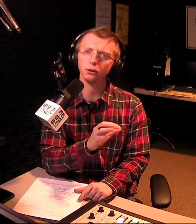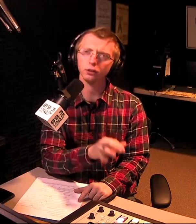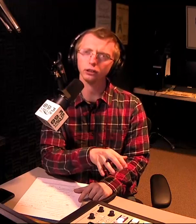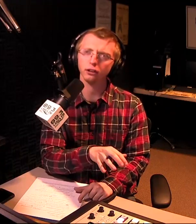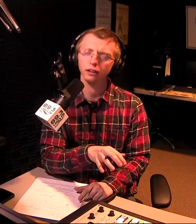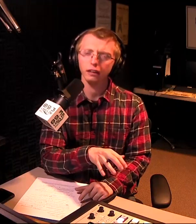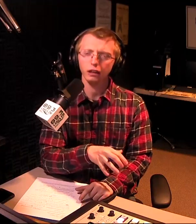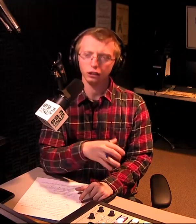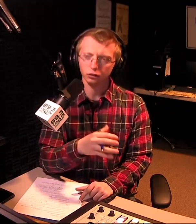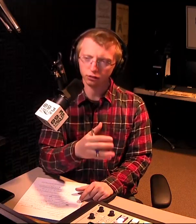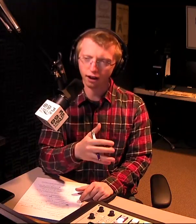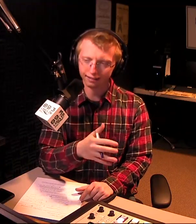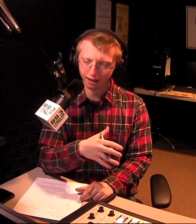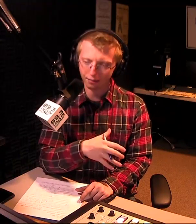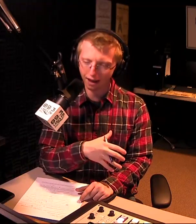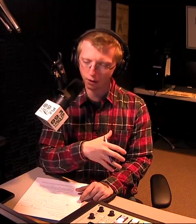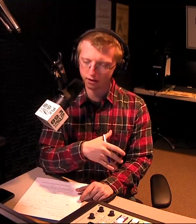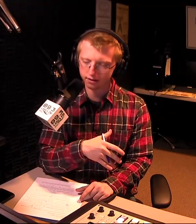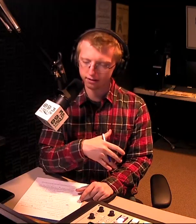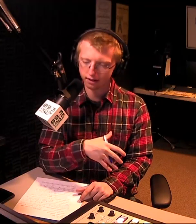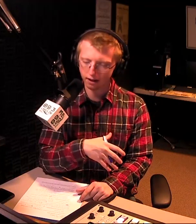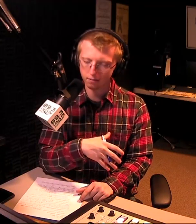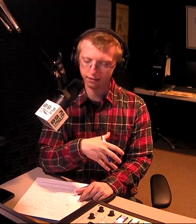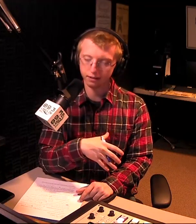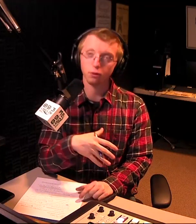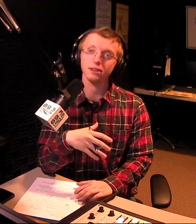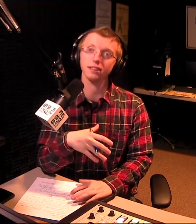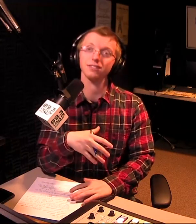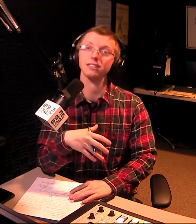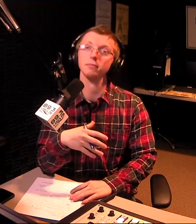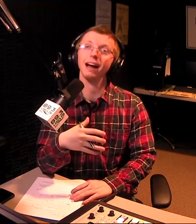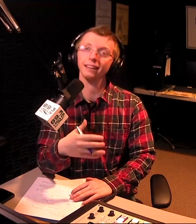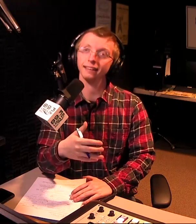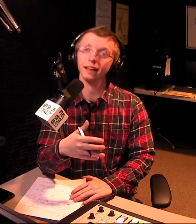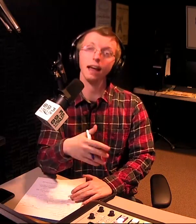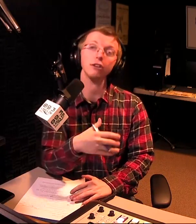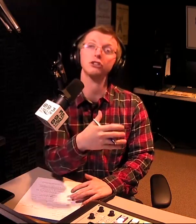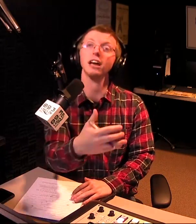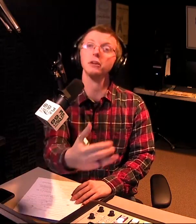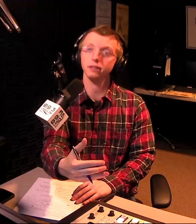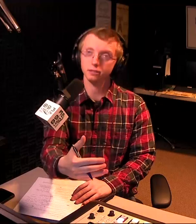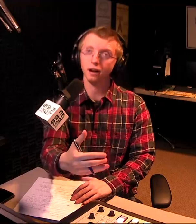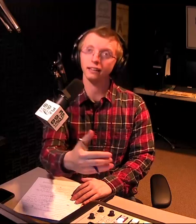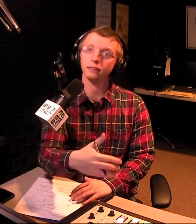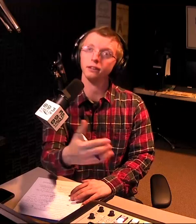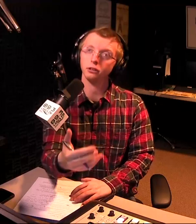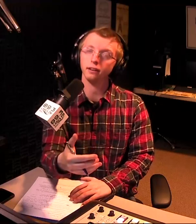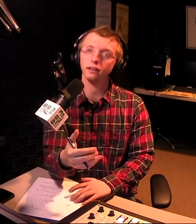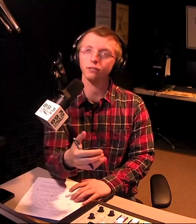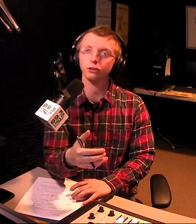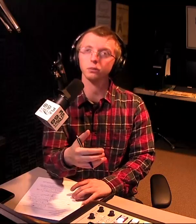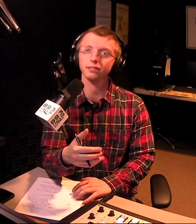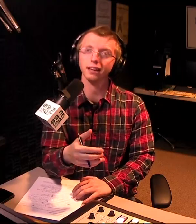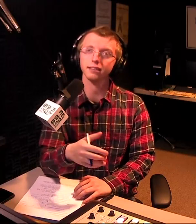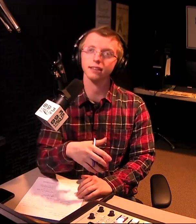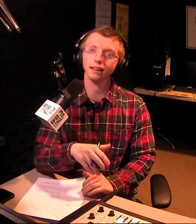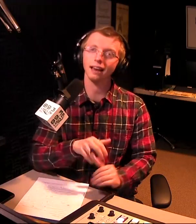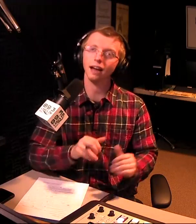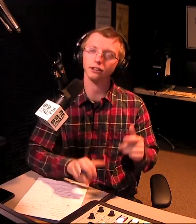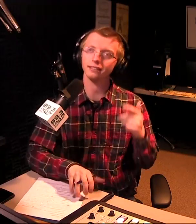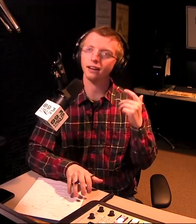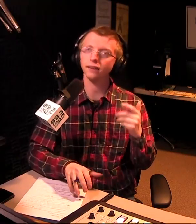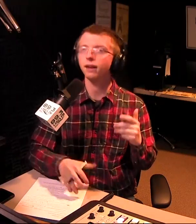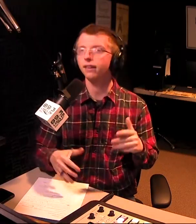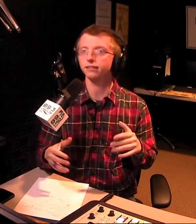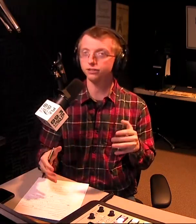Monica, earlier you talked about the importance of smiling and genuine smiling when you're in a virtual sense